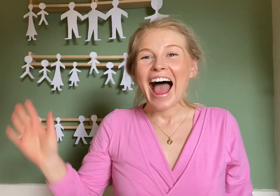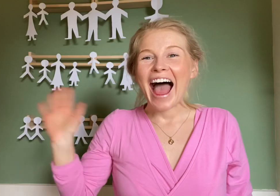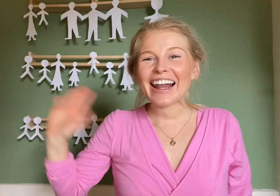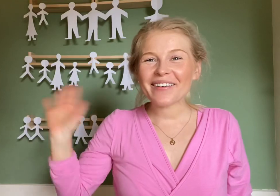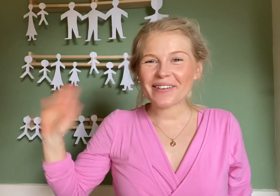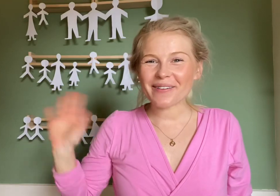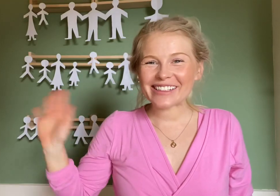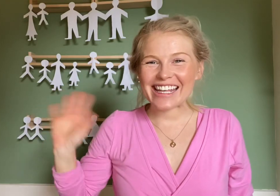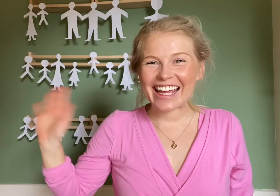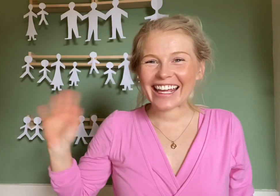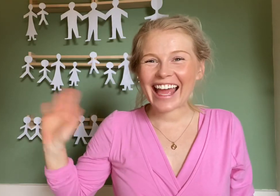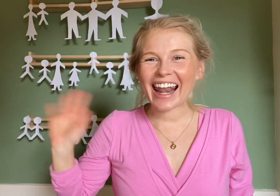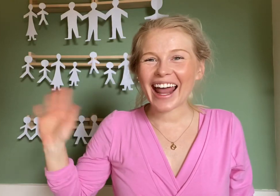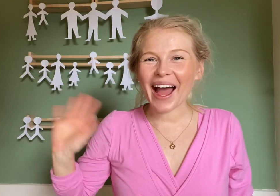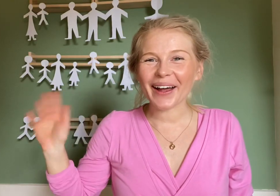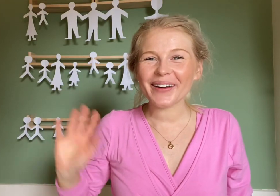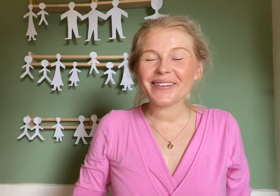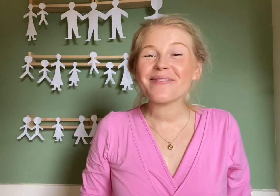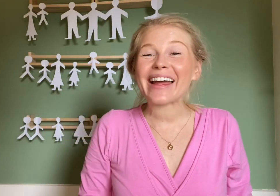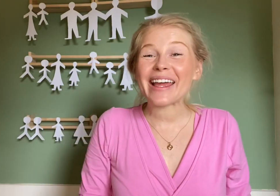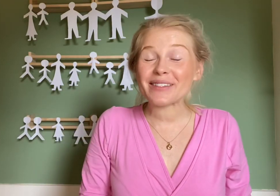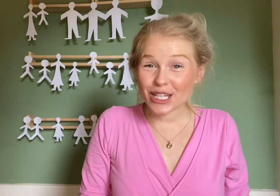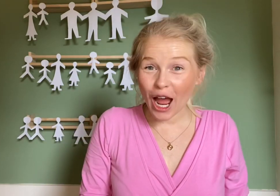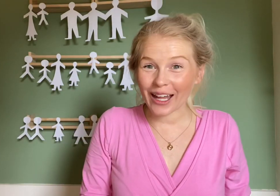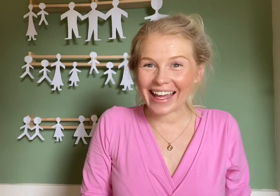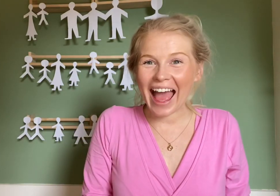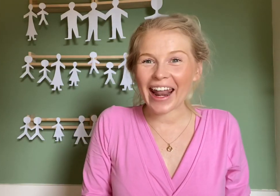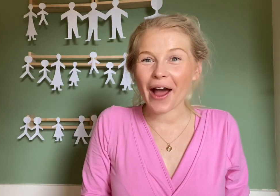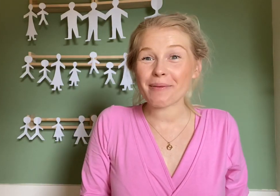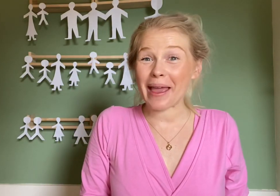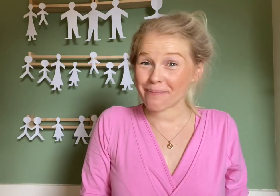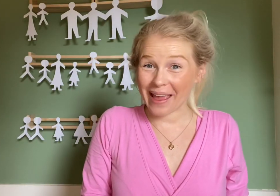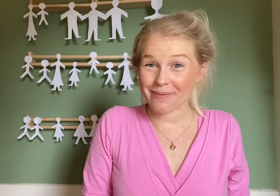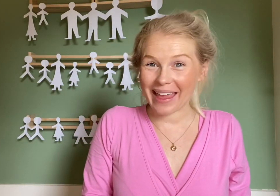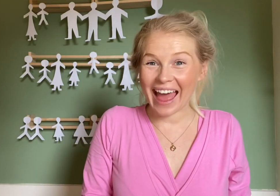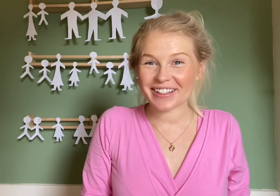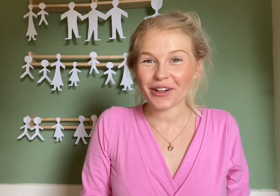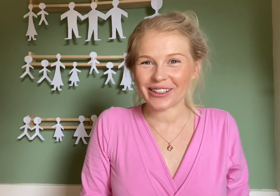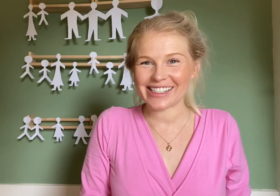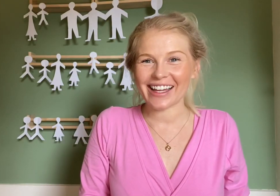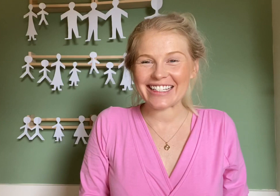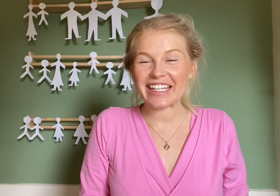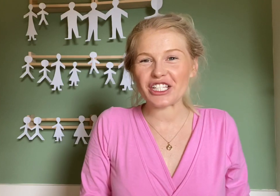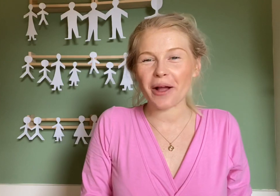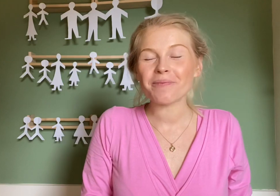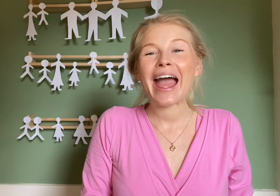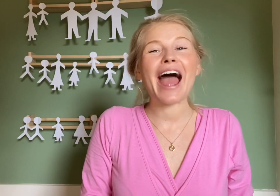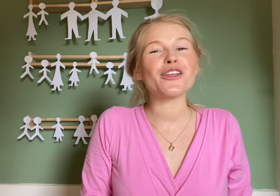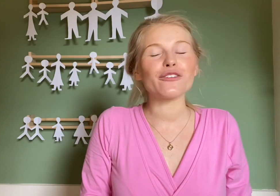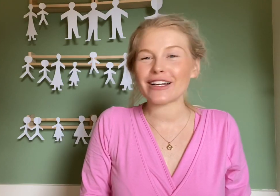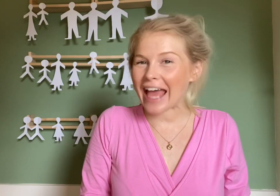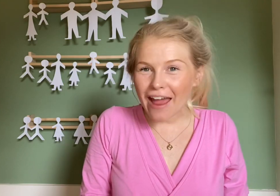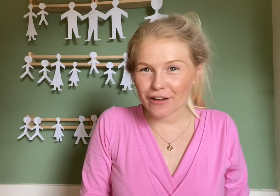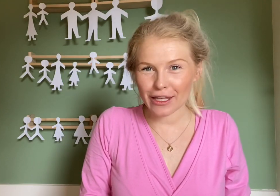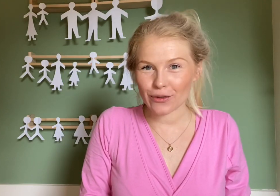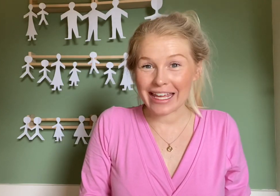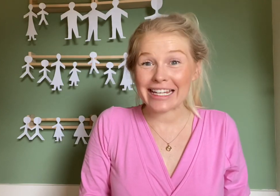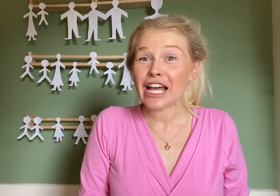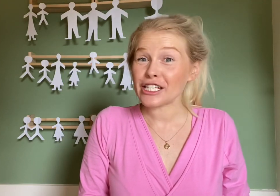Hello everybody! Hello! My name's Charlie and I'm a baby and toddler sign teacher and you'll find everything you need to